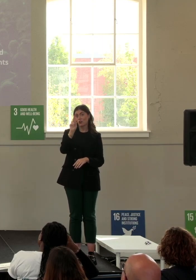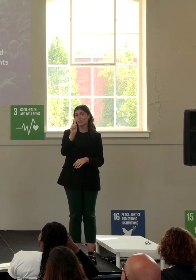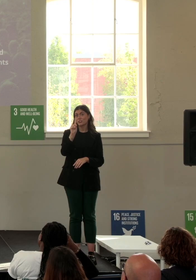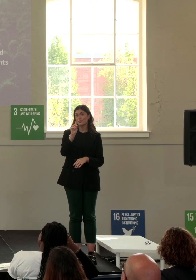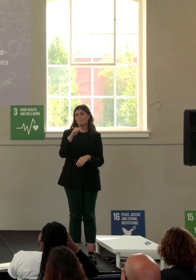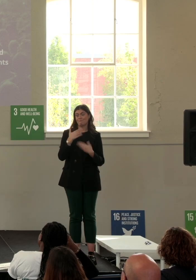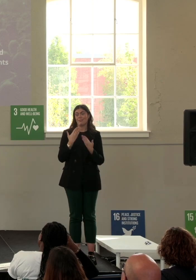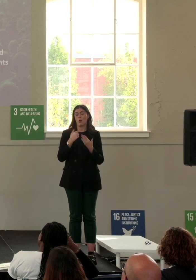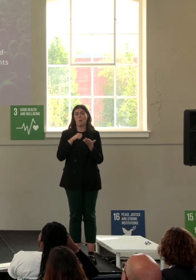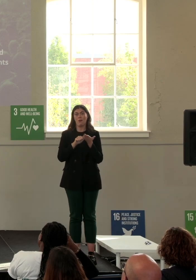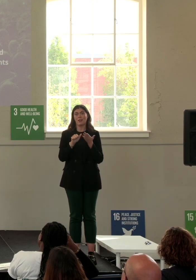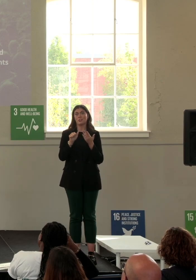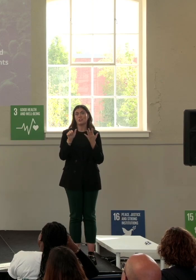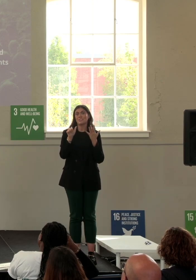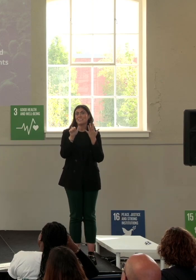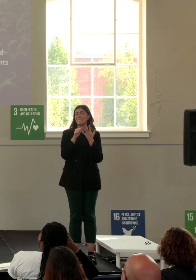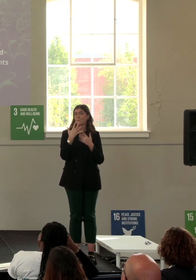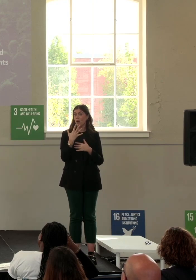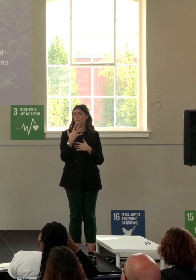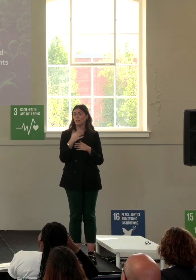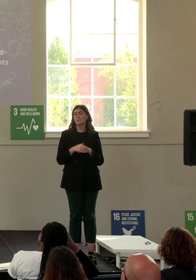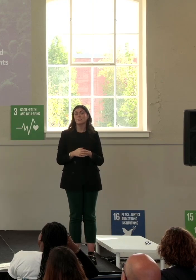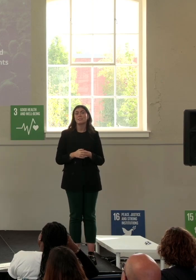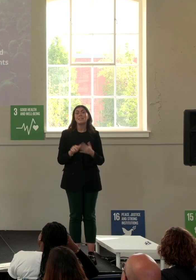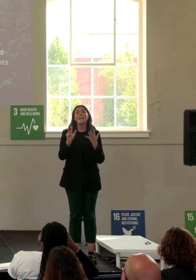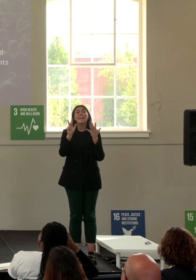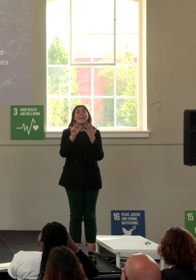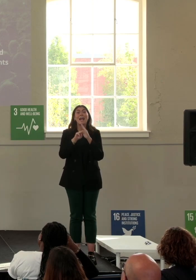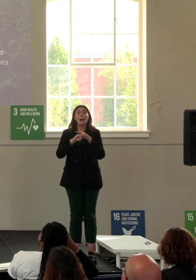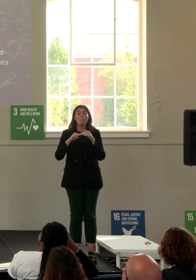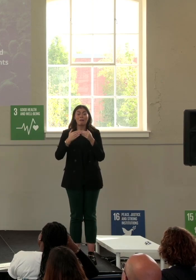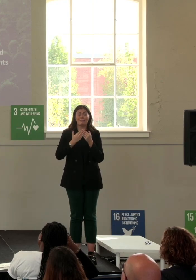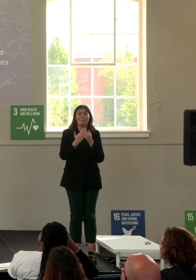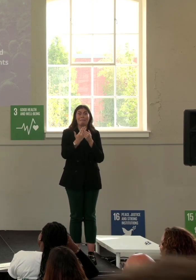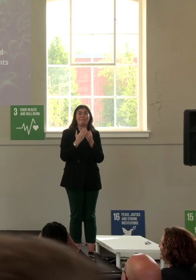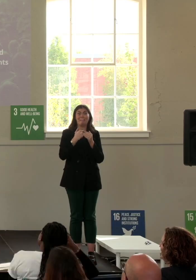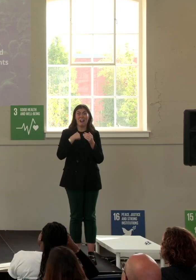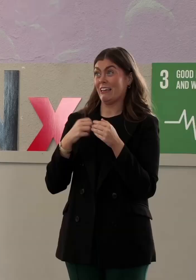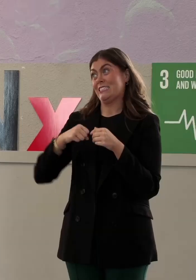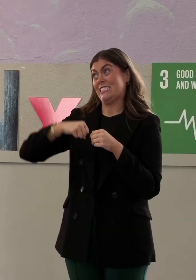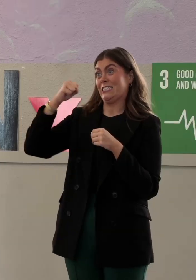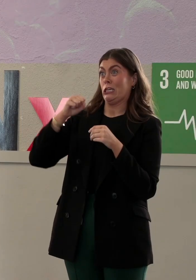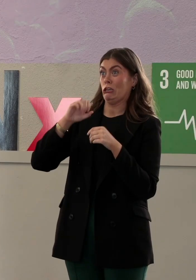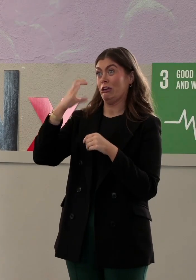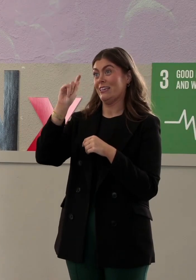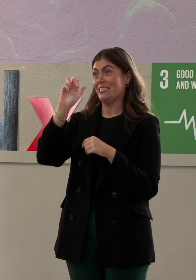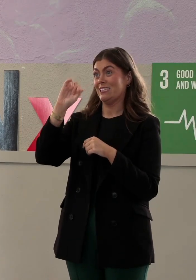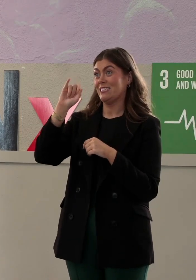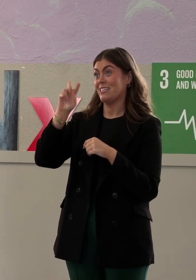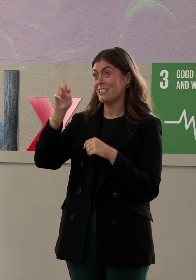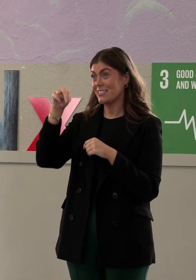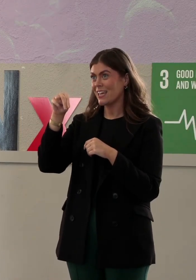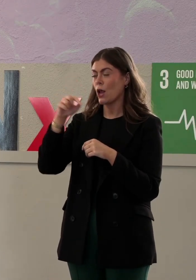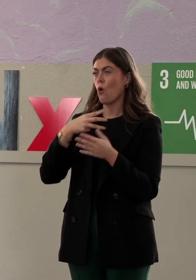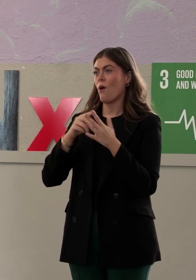65. In eight months' time, I'll be a senior citizen, you know. And when I was